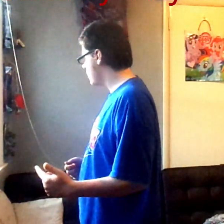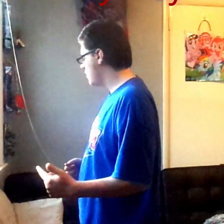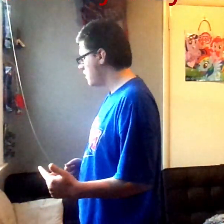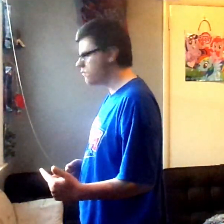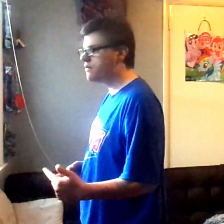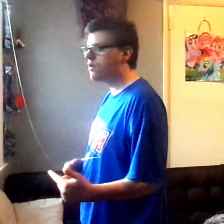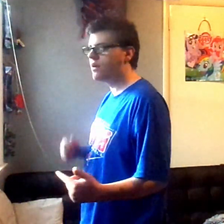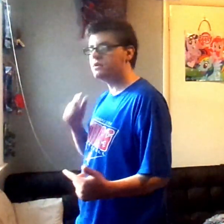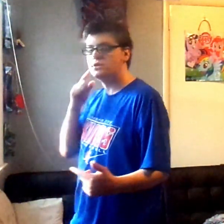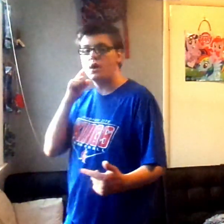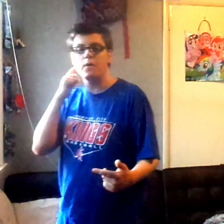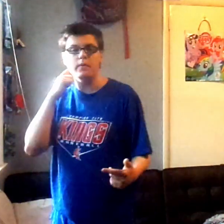reviewing show.